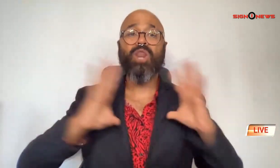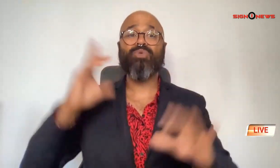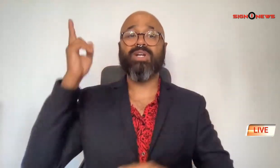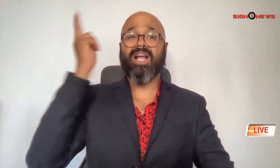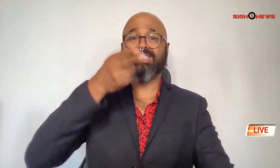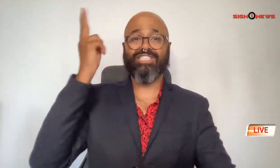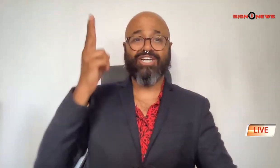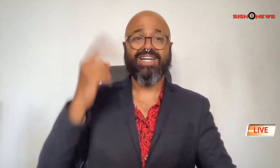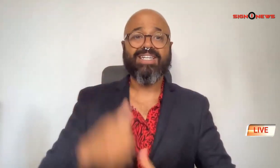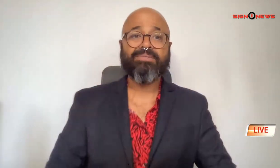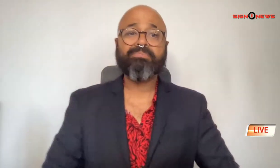hollywood history